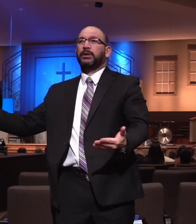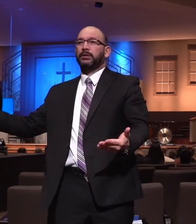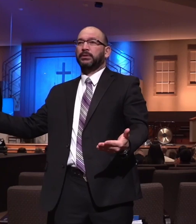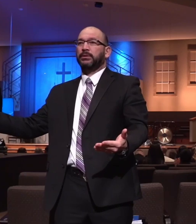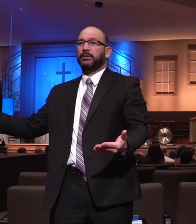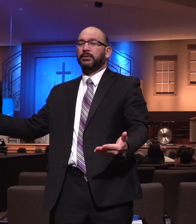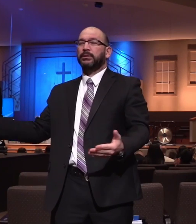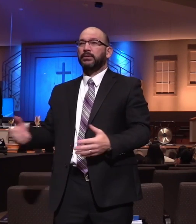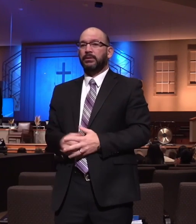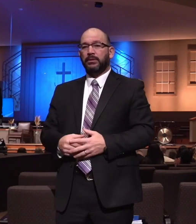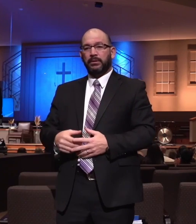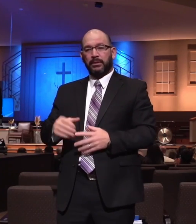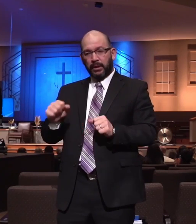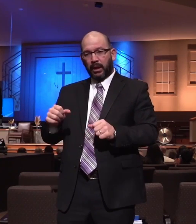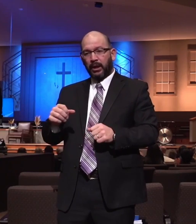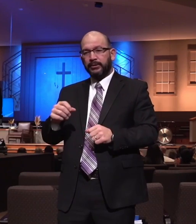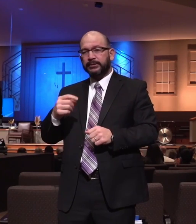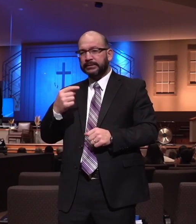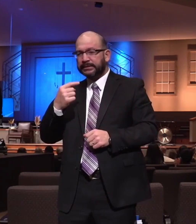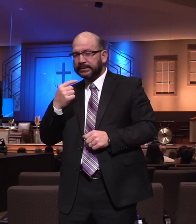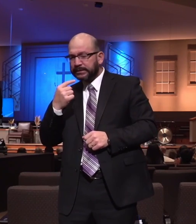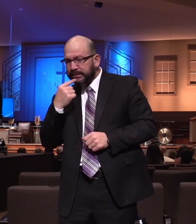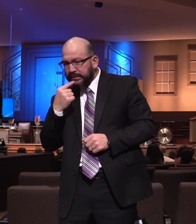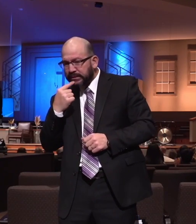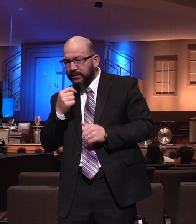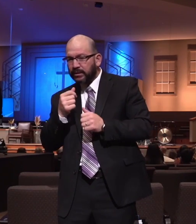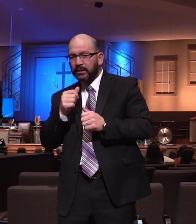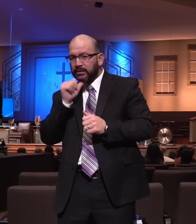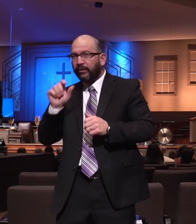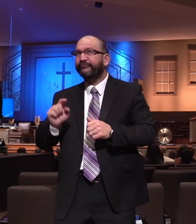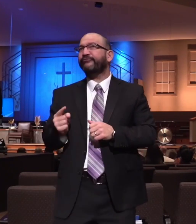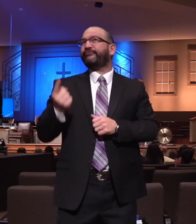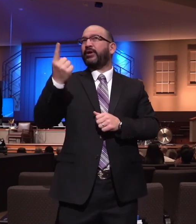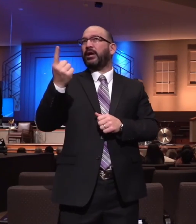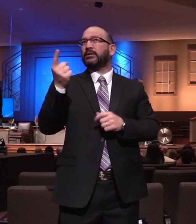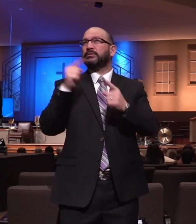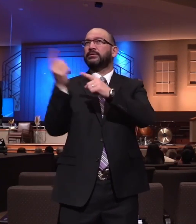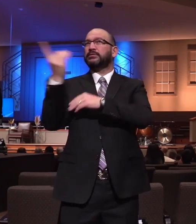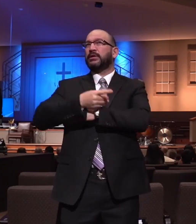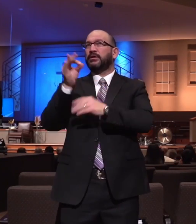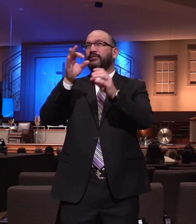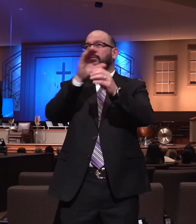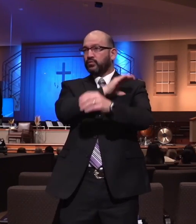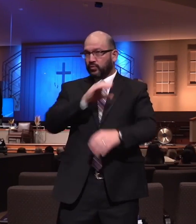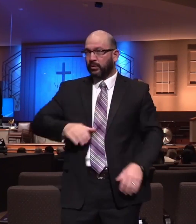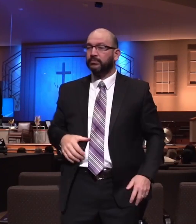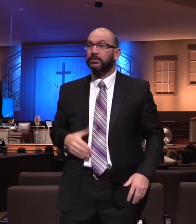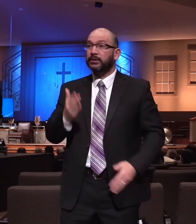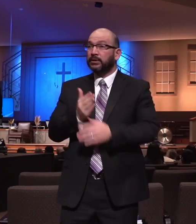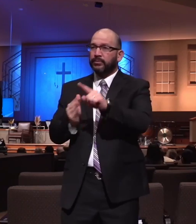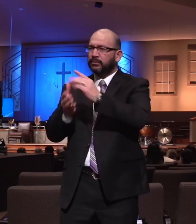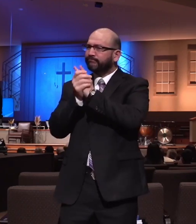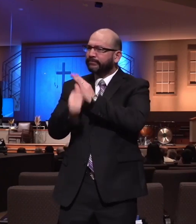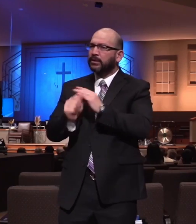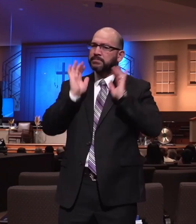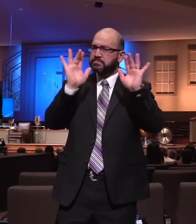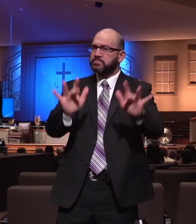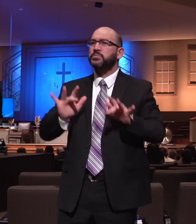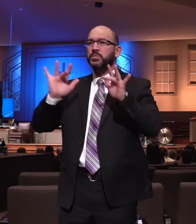So that ye may be sincere without offense till the day of Christ. Now, watch this. Some of you have the gift of mercy. Some of your children, they always take the side of the